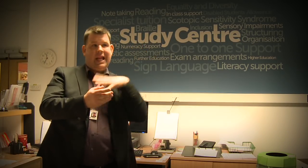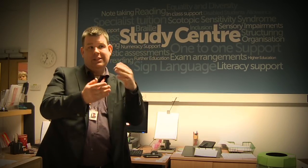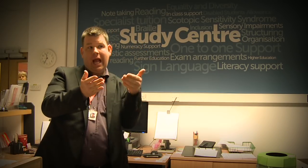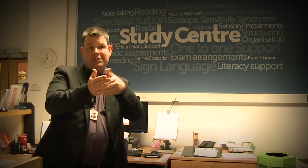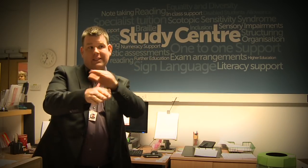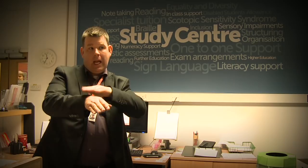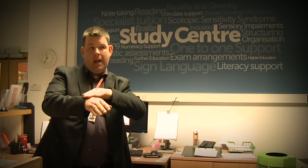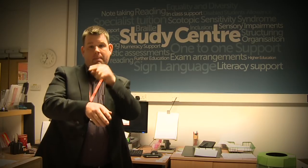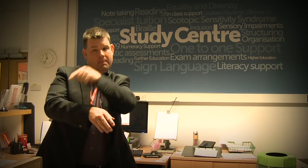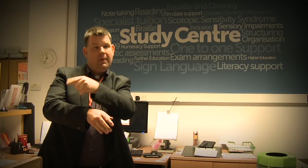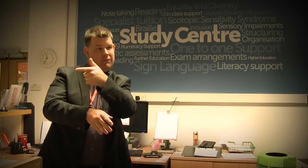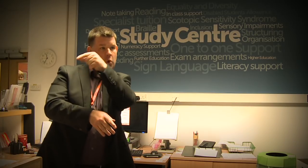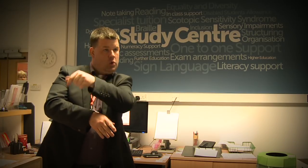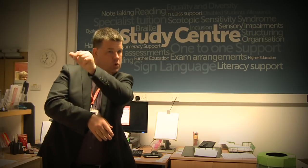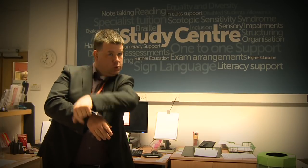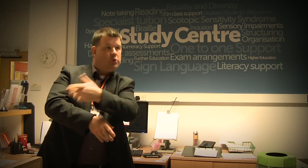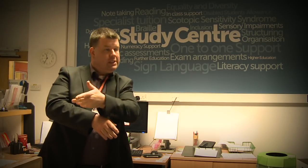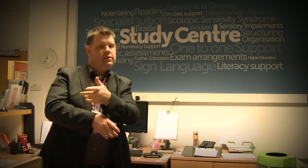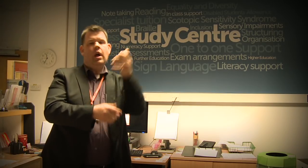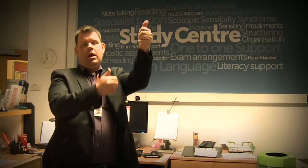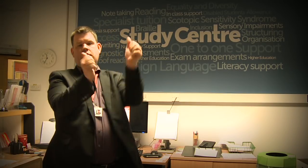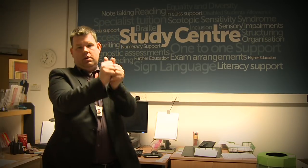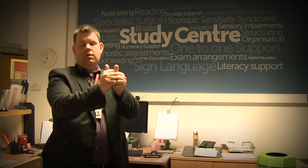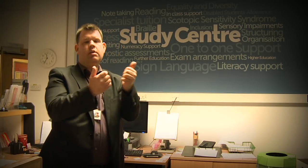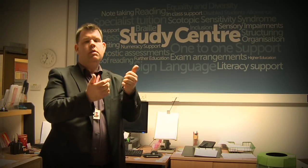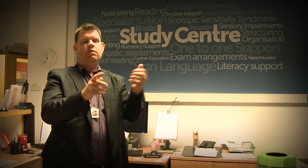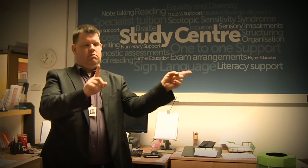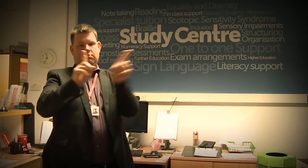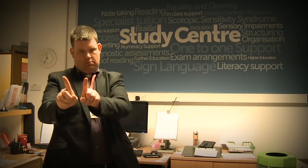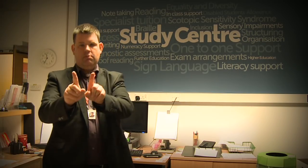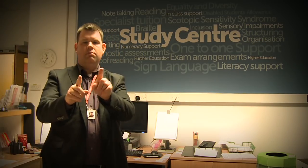You can be provided with an interpreter and also be given extra time for exams.